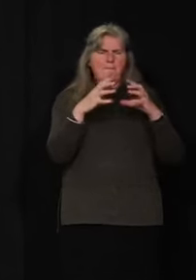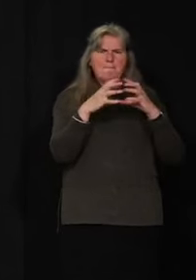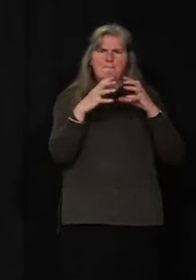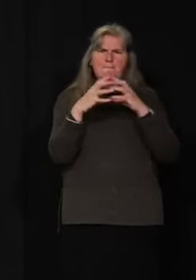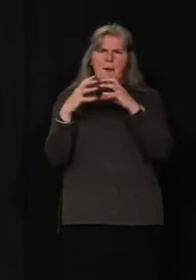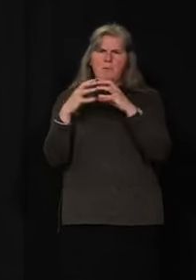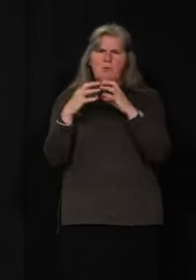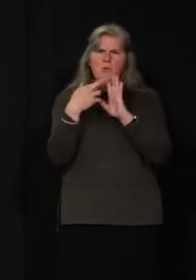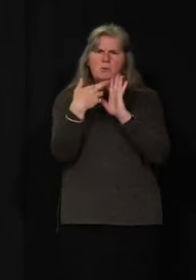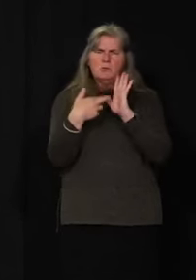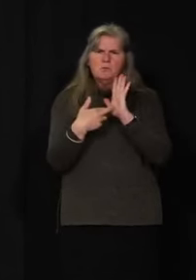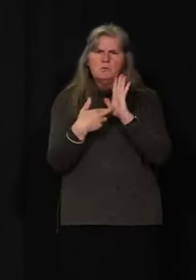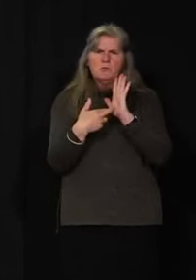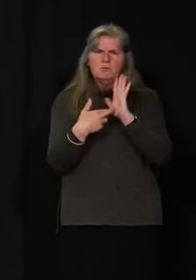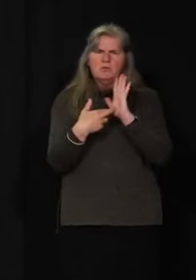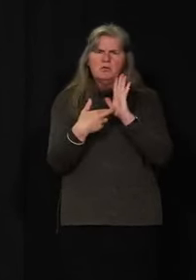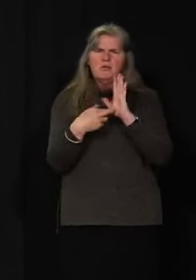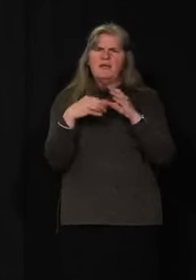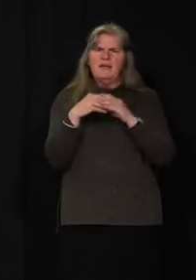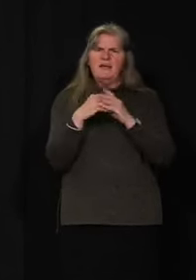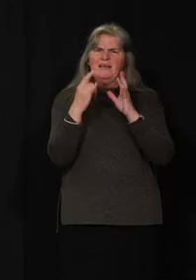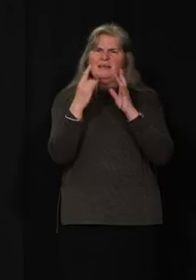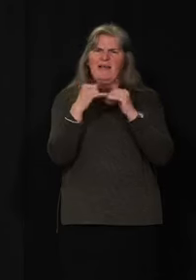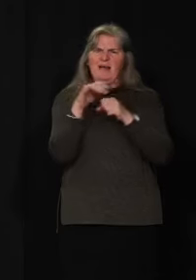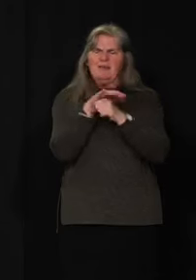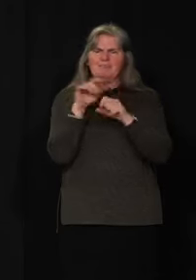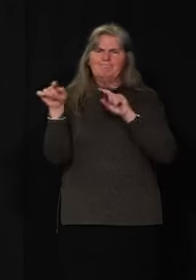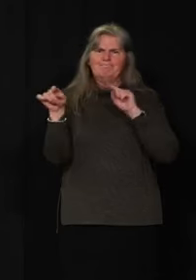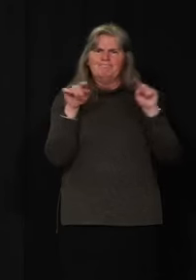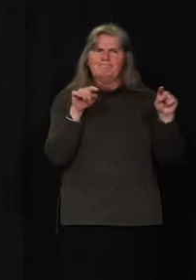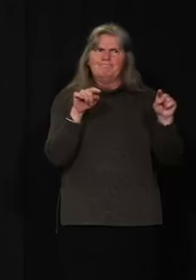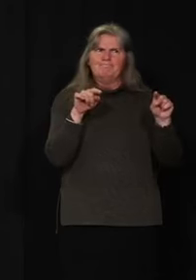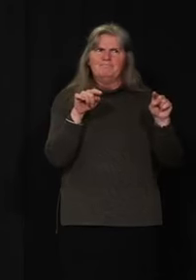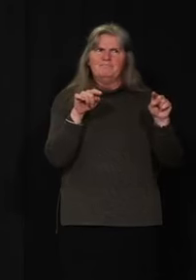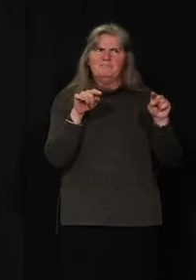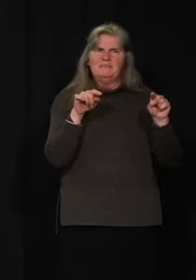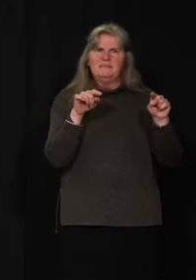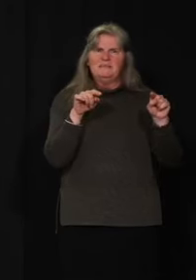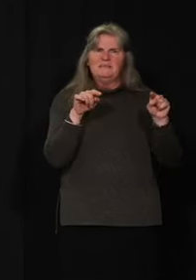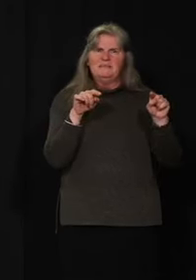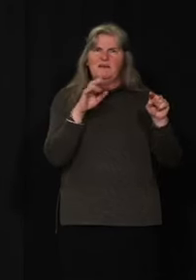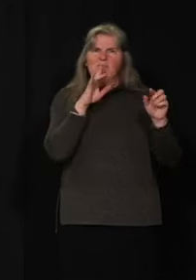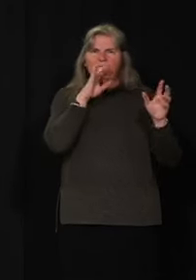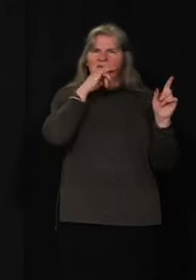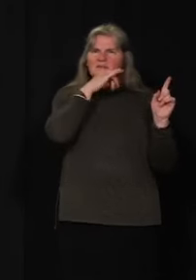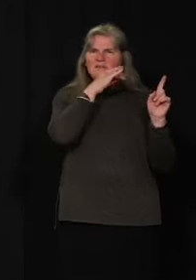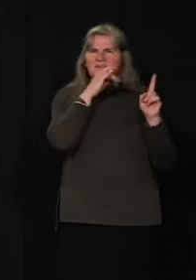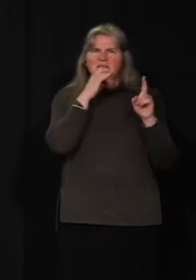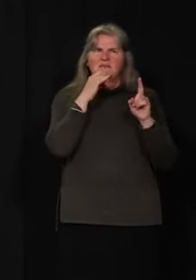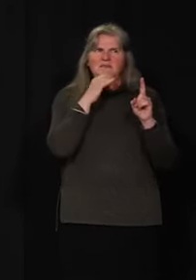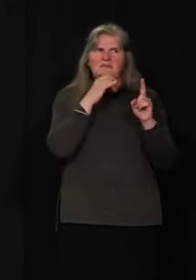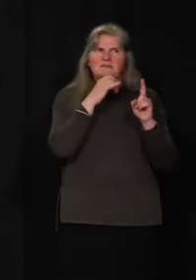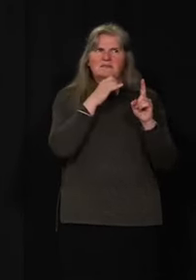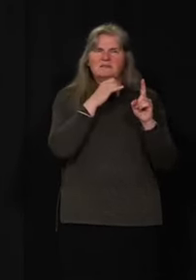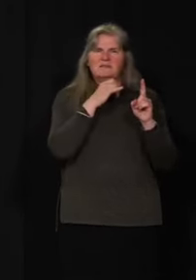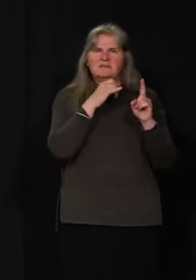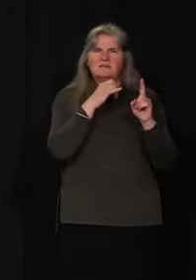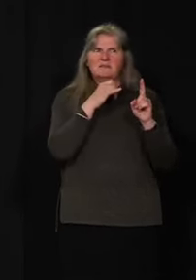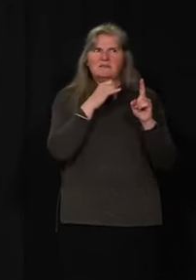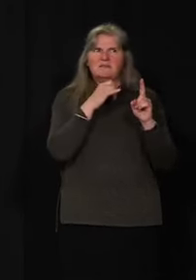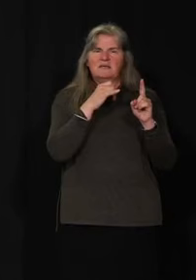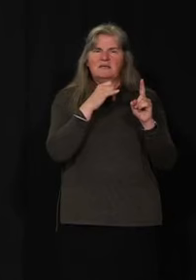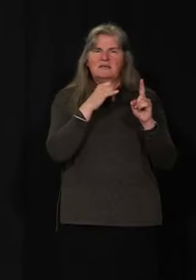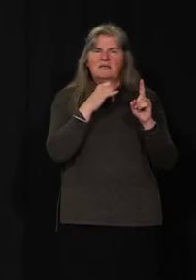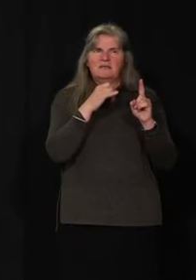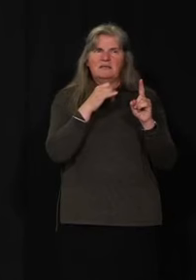the public during a campsite. Is that something that can't be enforced or is that a